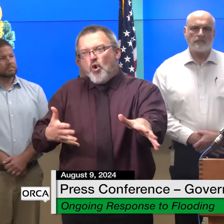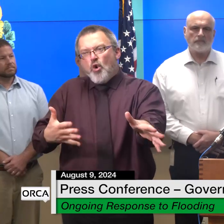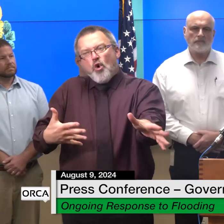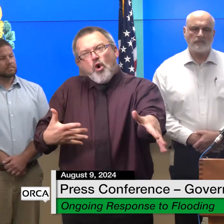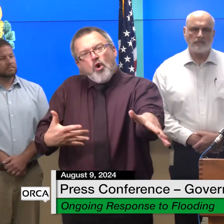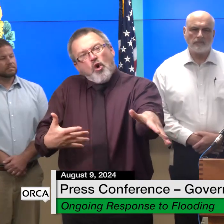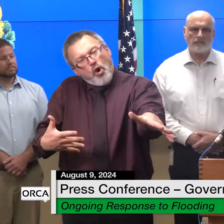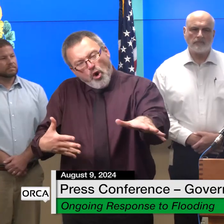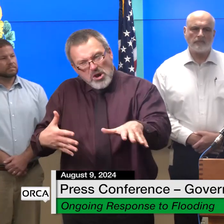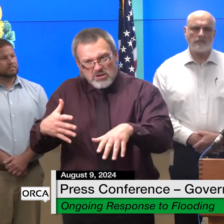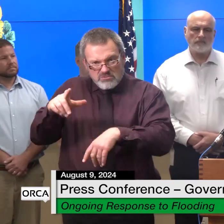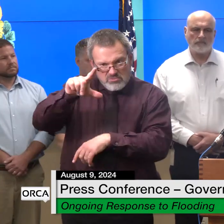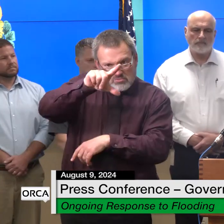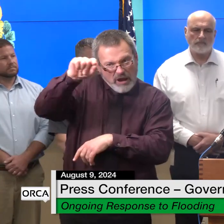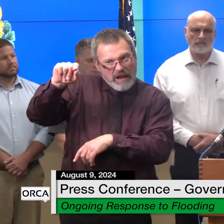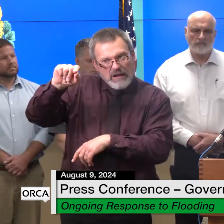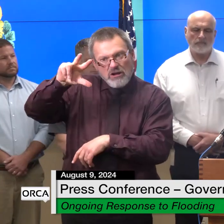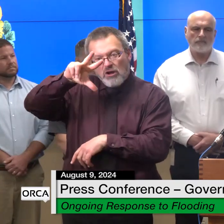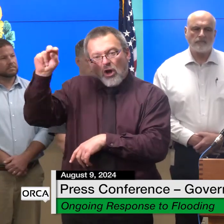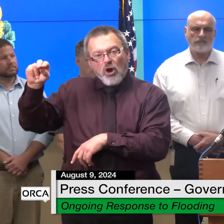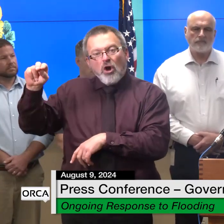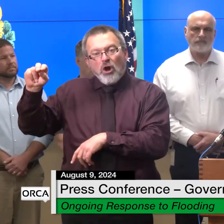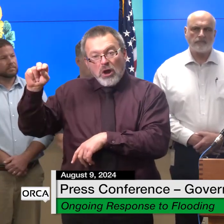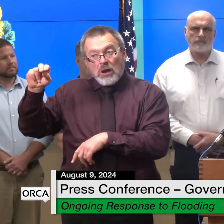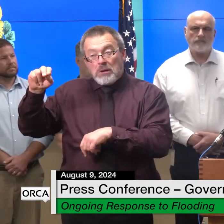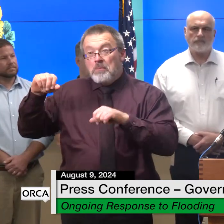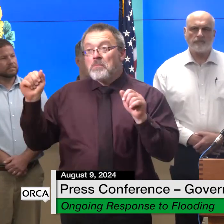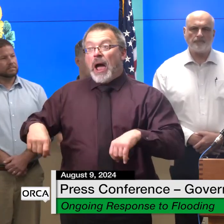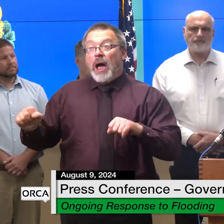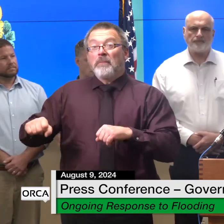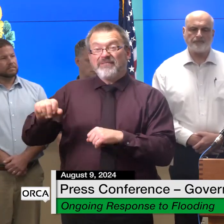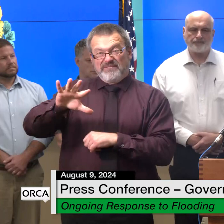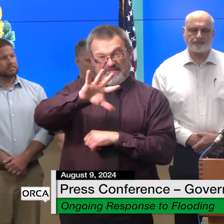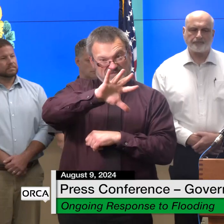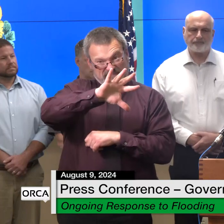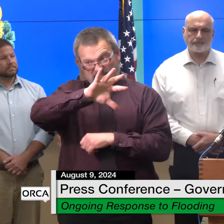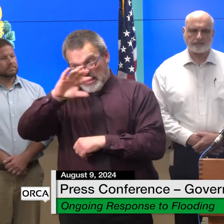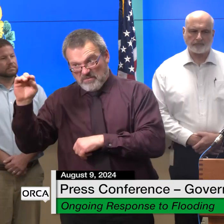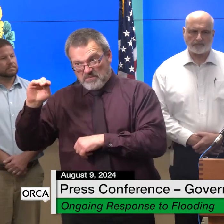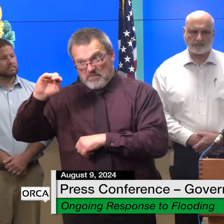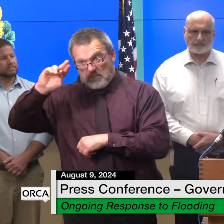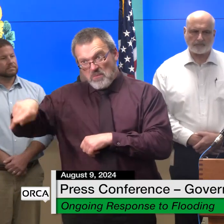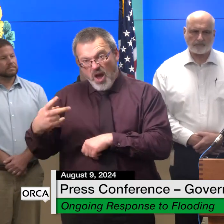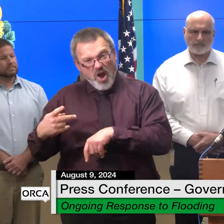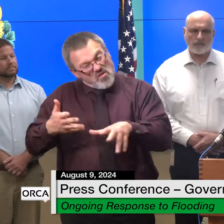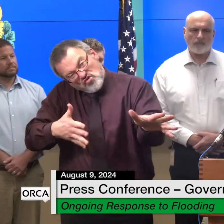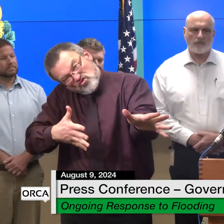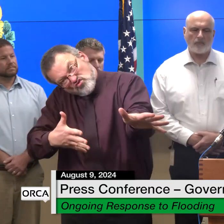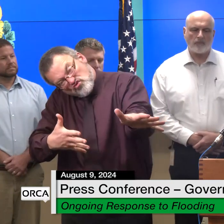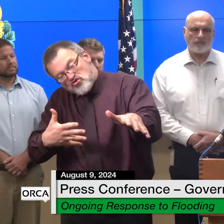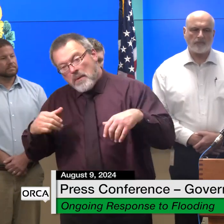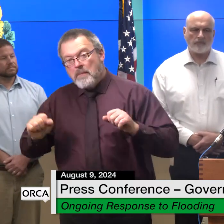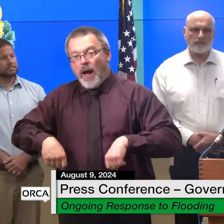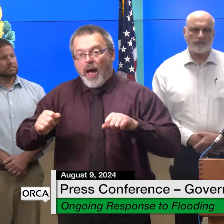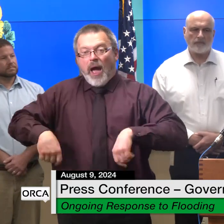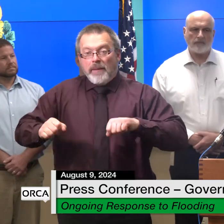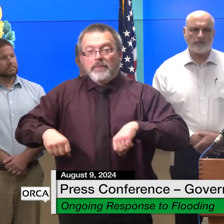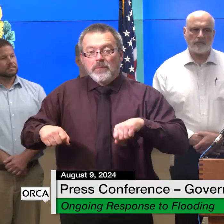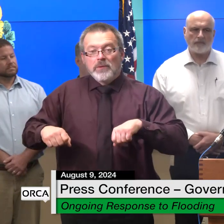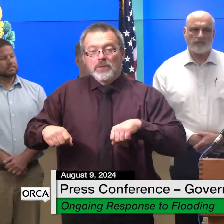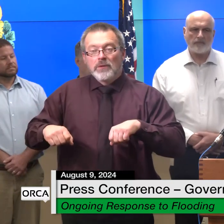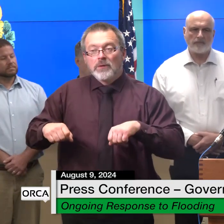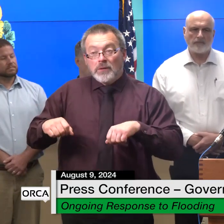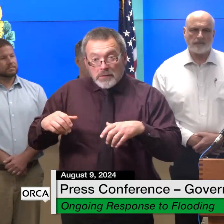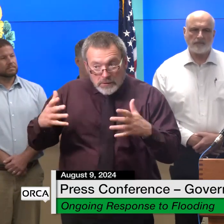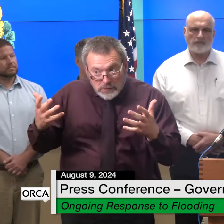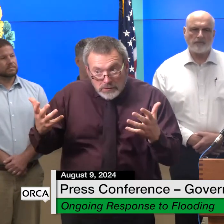with gusts up to 50 miles per hour and there is a potential for isolated brief tornadoes mostly in